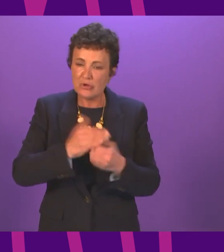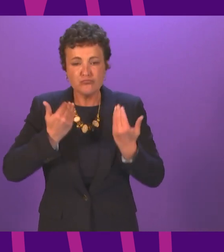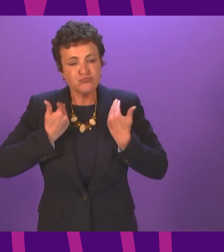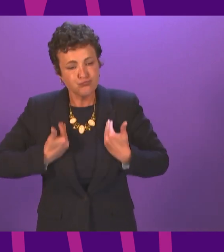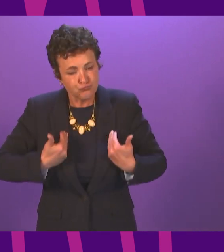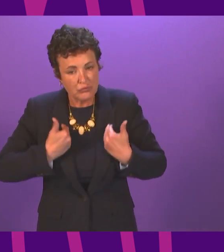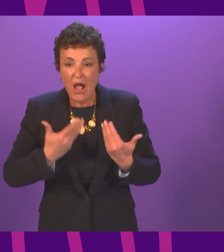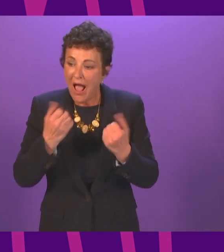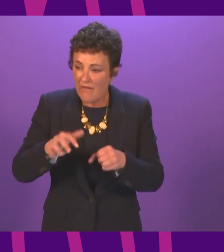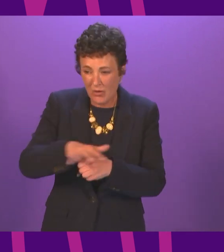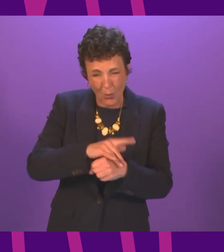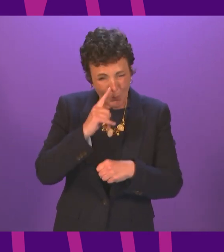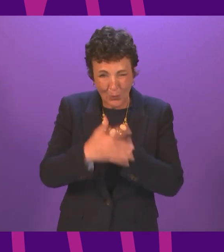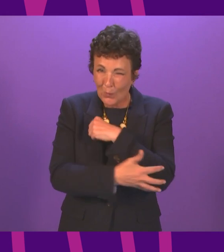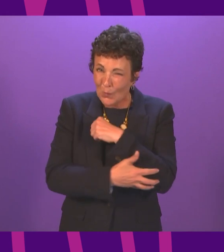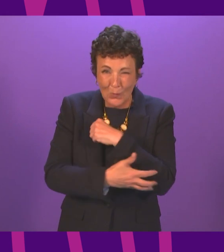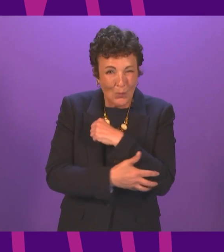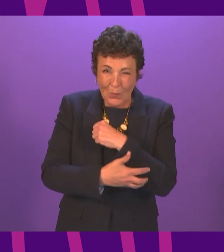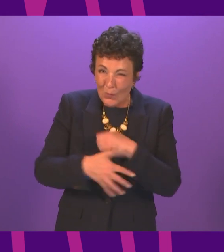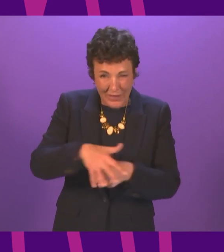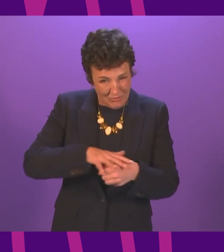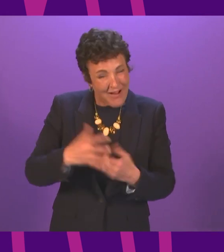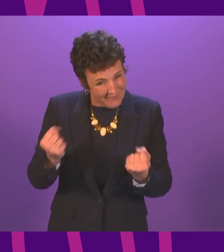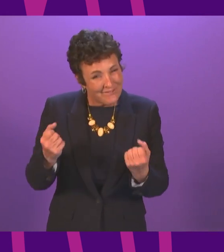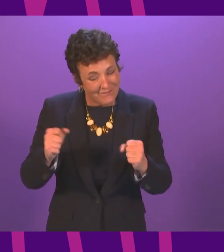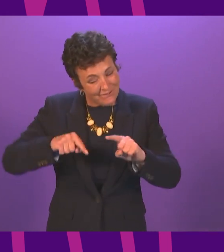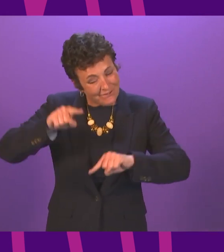areas of which are included in the most deprived parts of Scotland